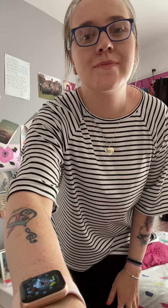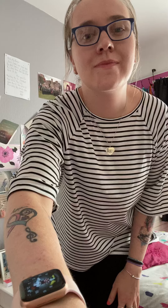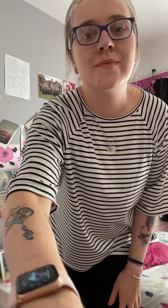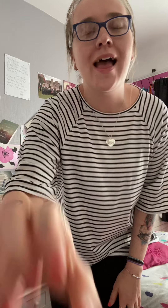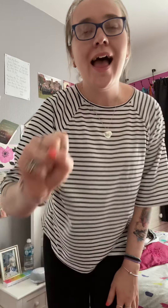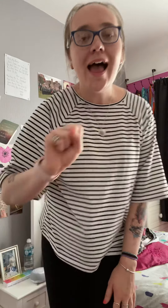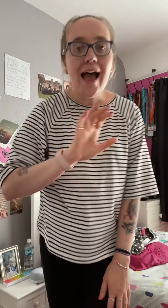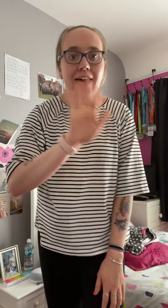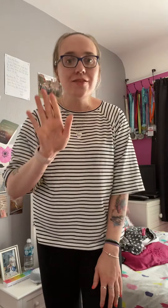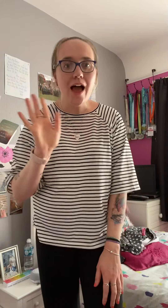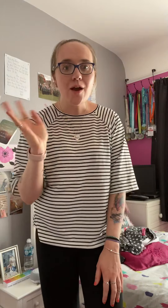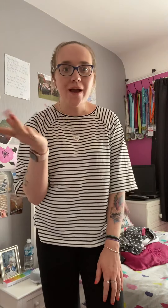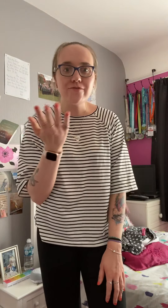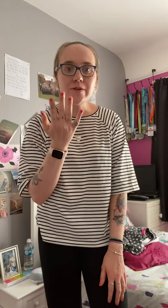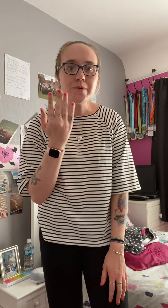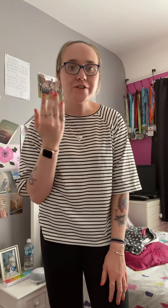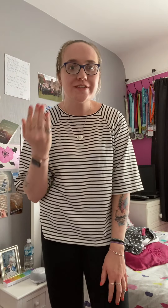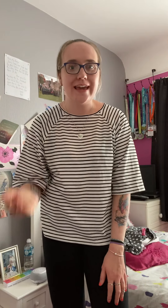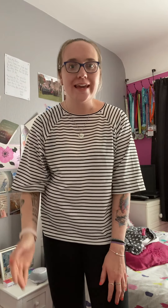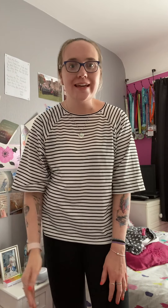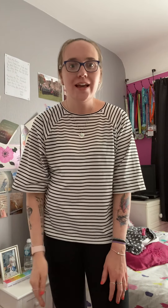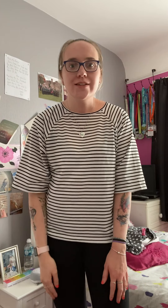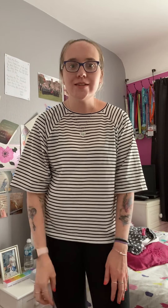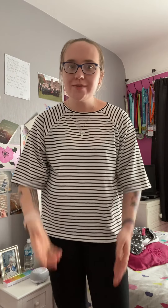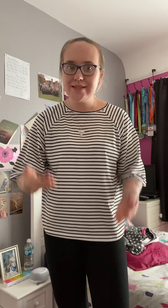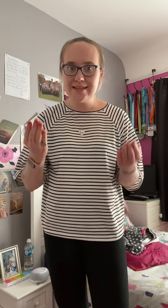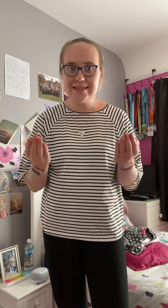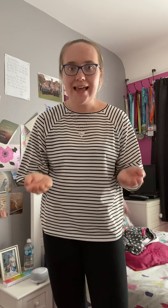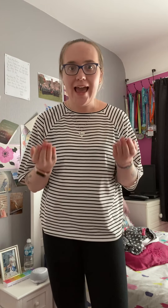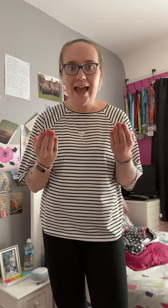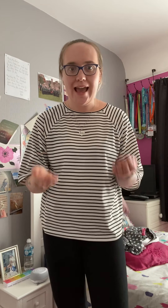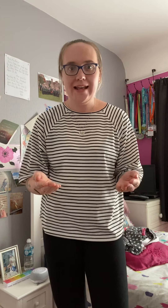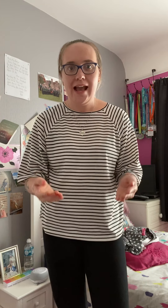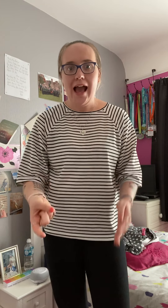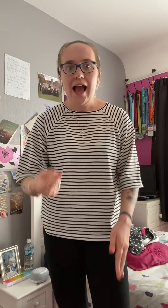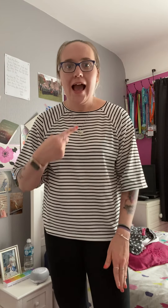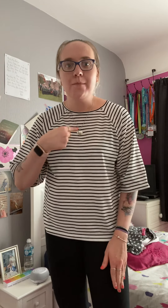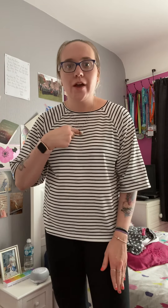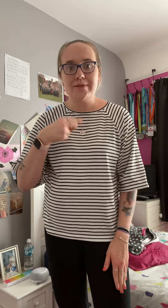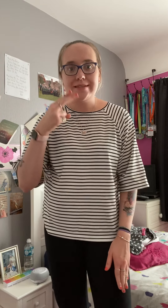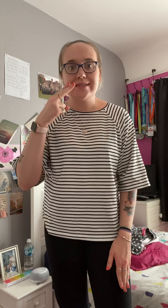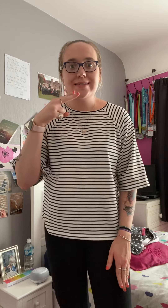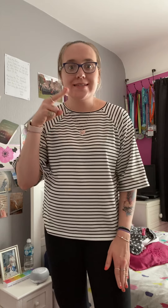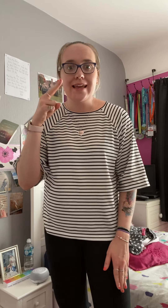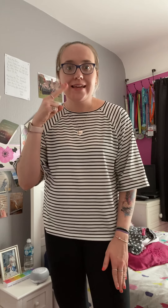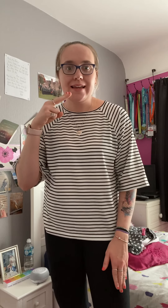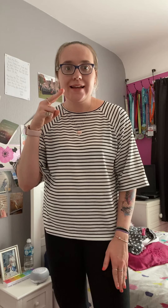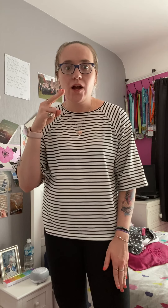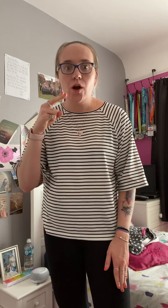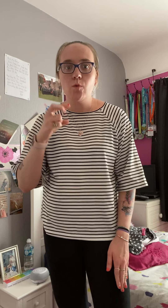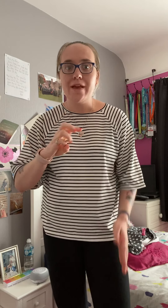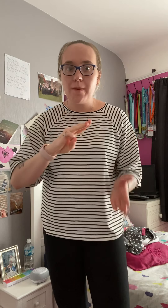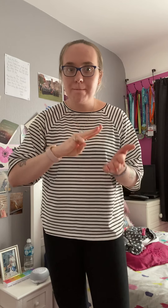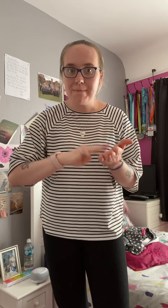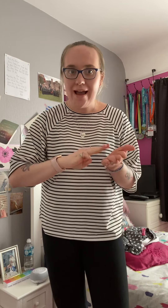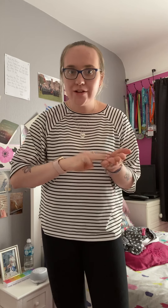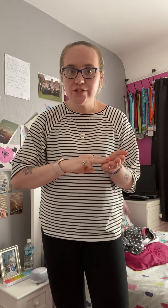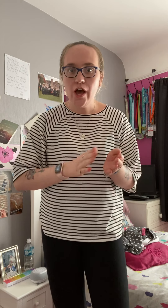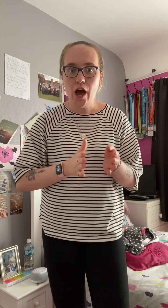Hello everybody! So today I'm going to sing with Makaton